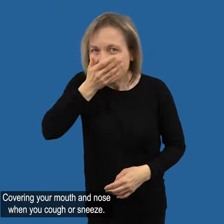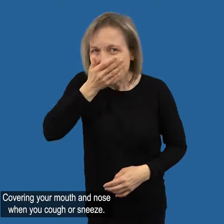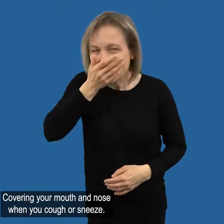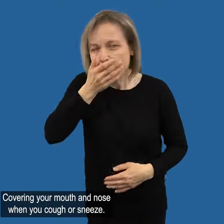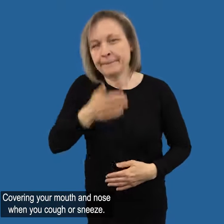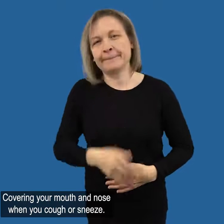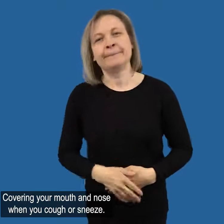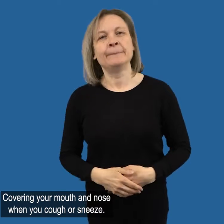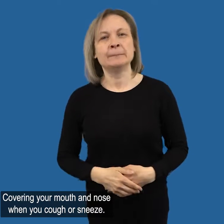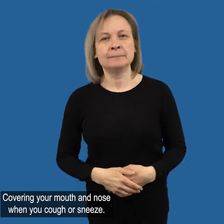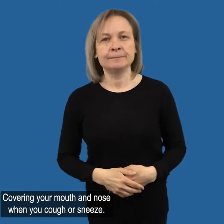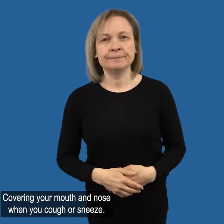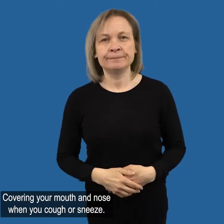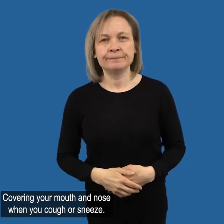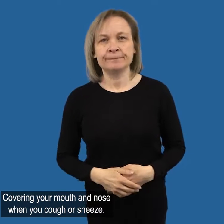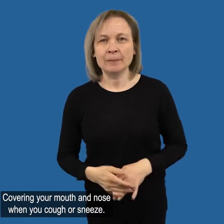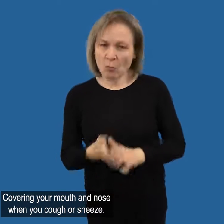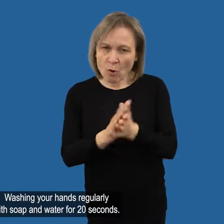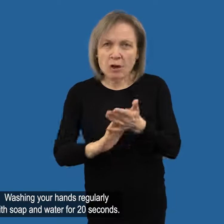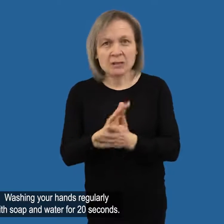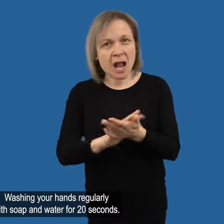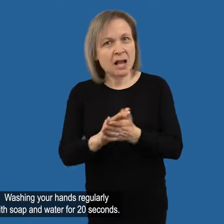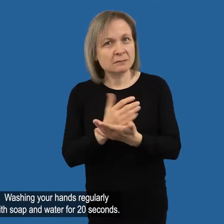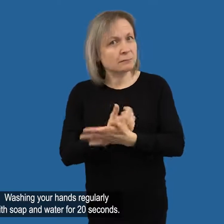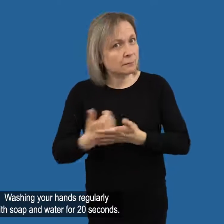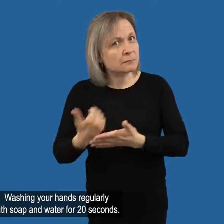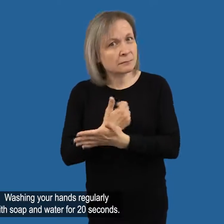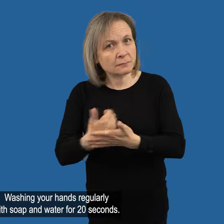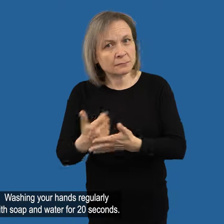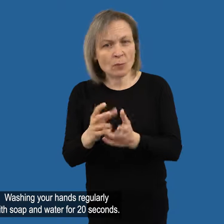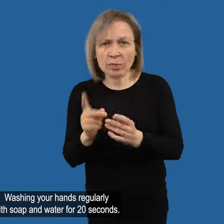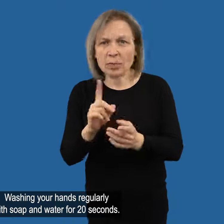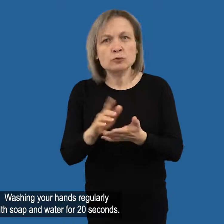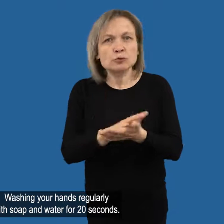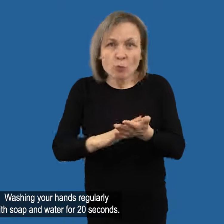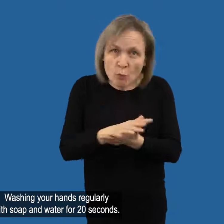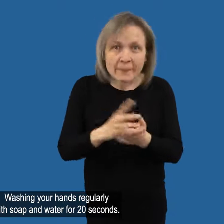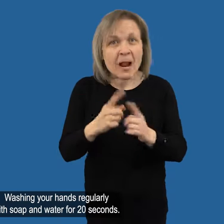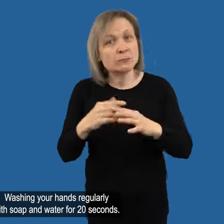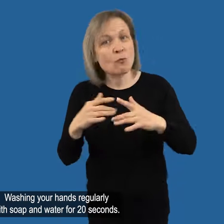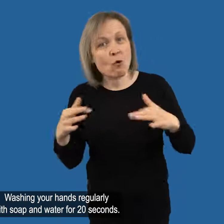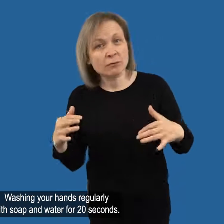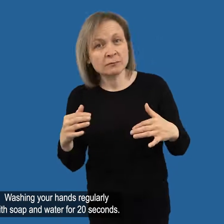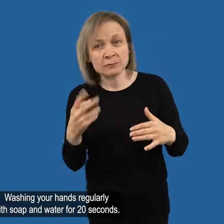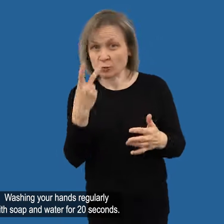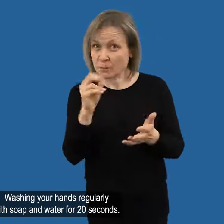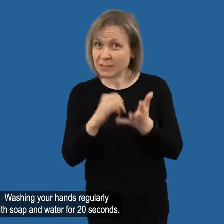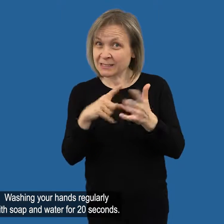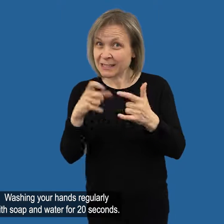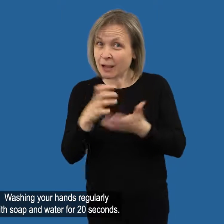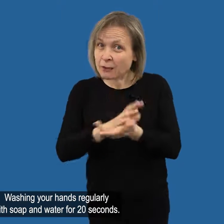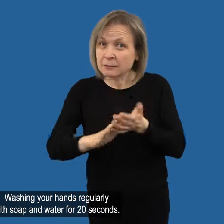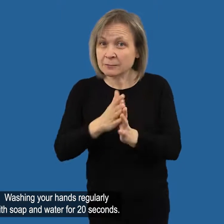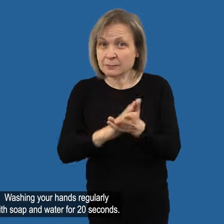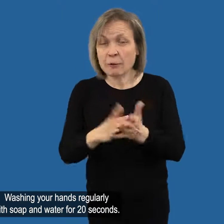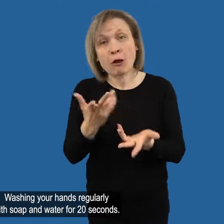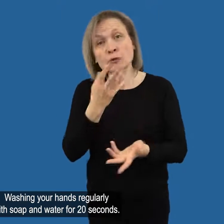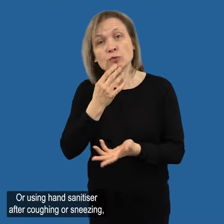Covering your mouth and nose when you cough or sneeze Washing your hands regularly with soap and water for 20 seconds